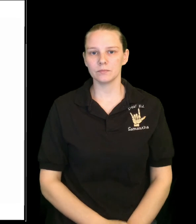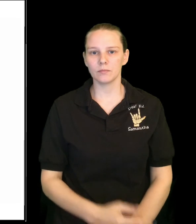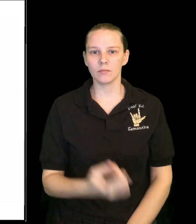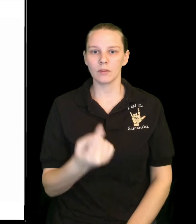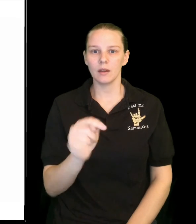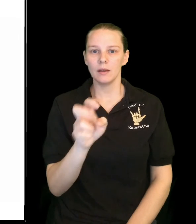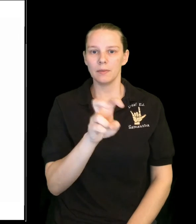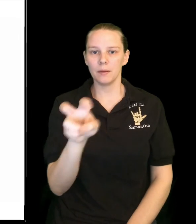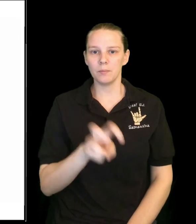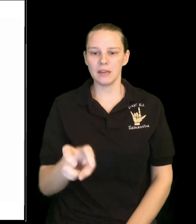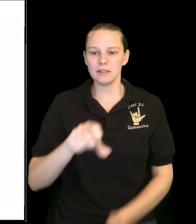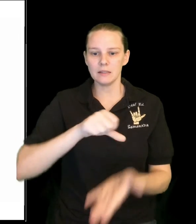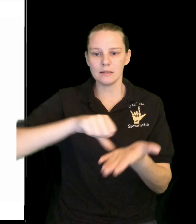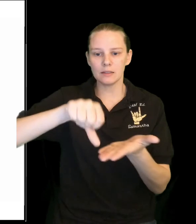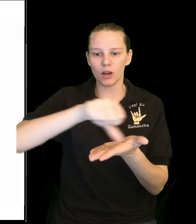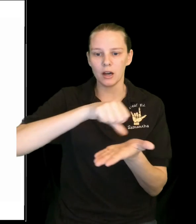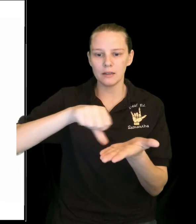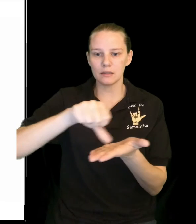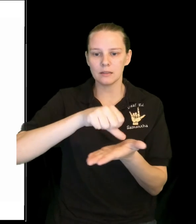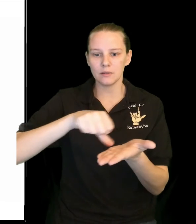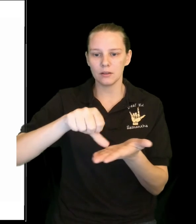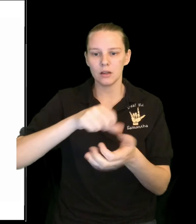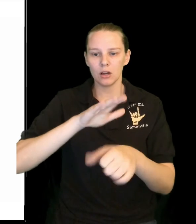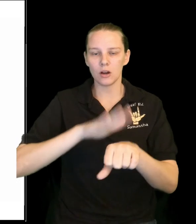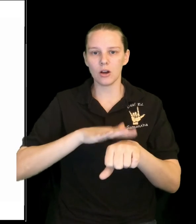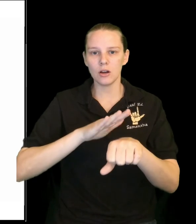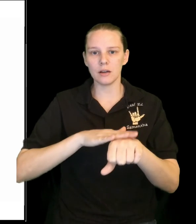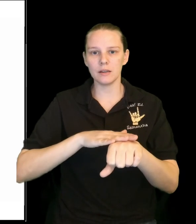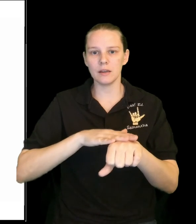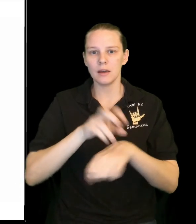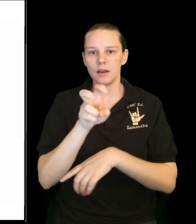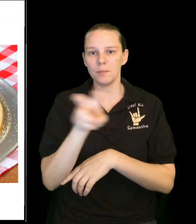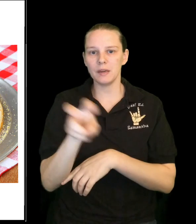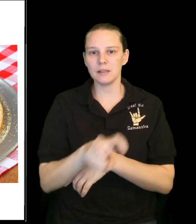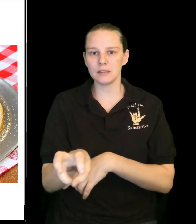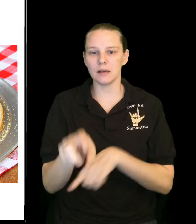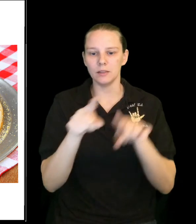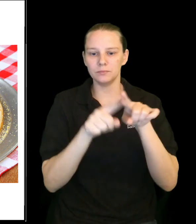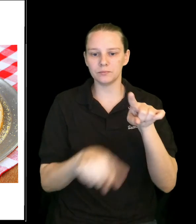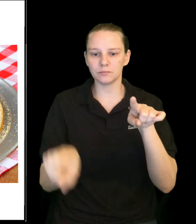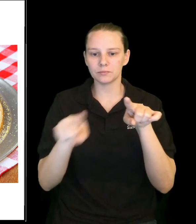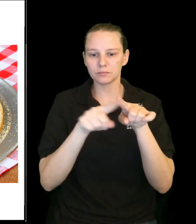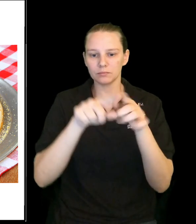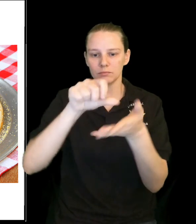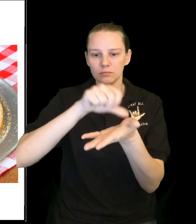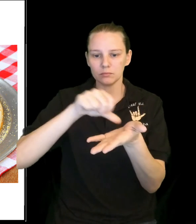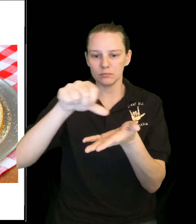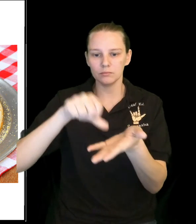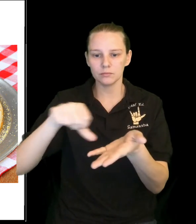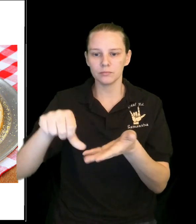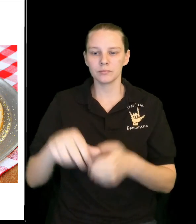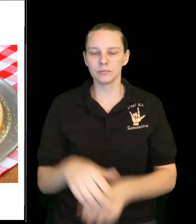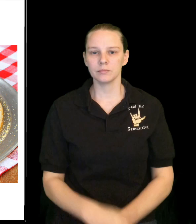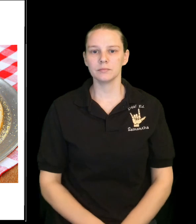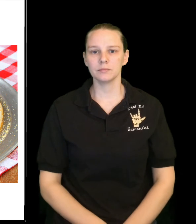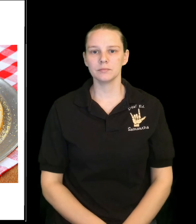The pizza sauce on a pizza. The pizza The inside